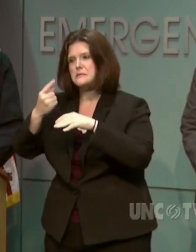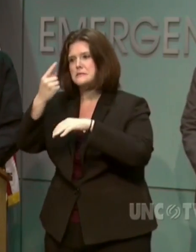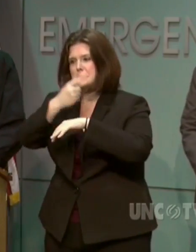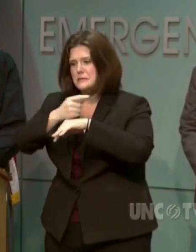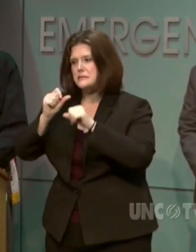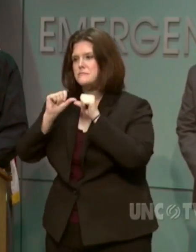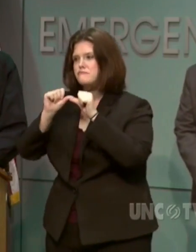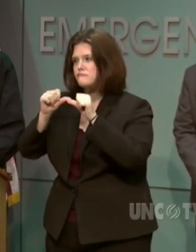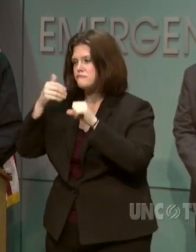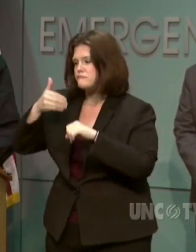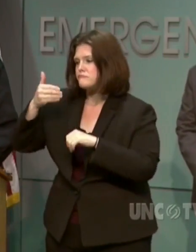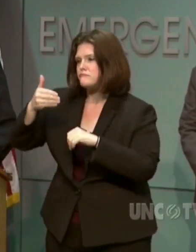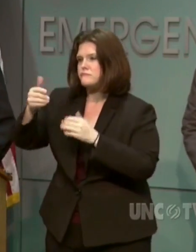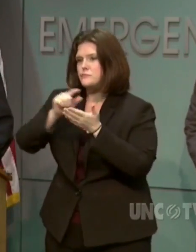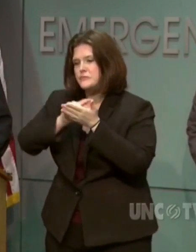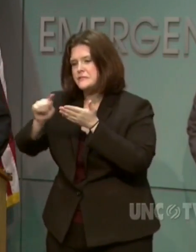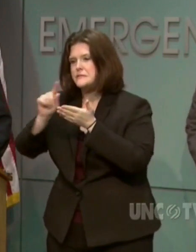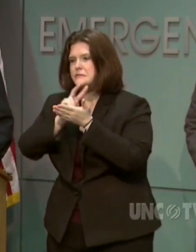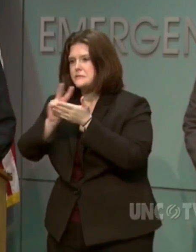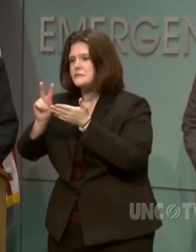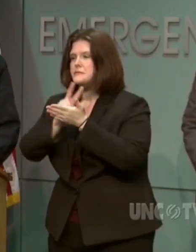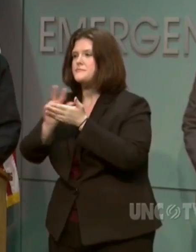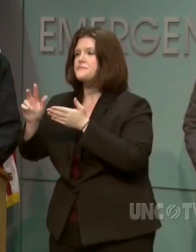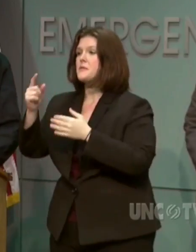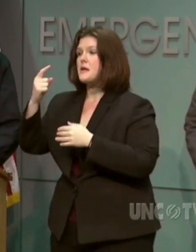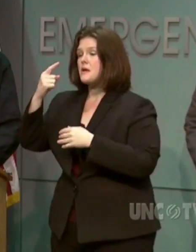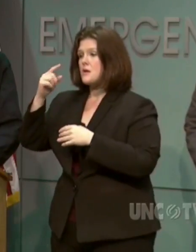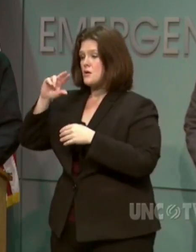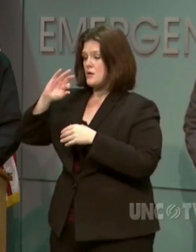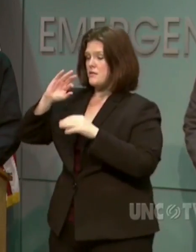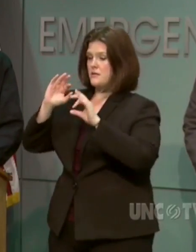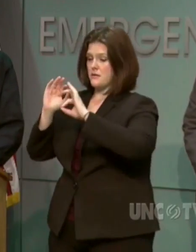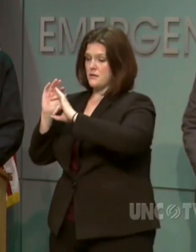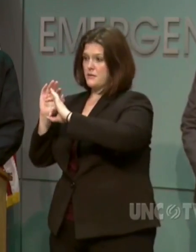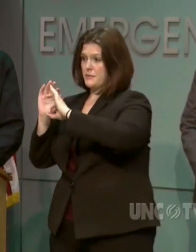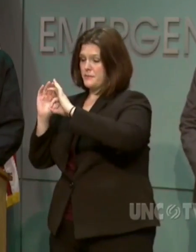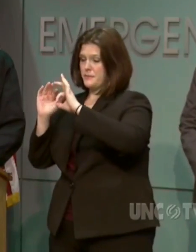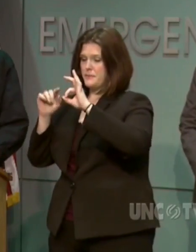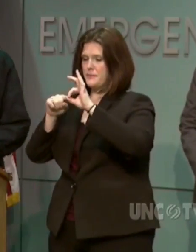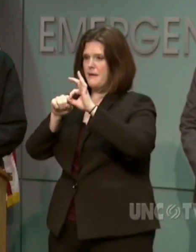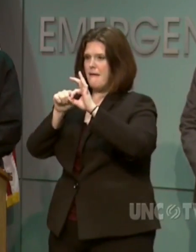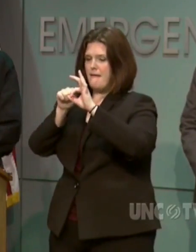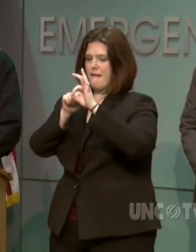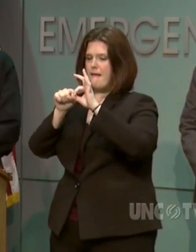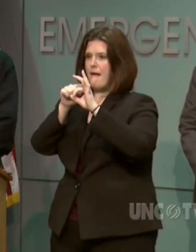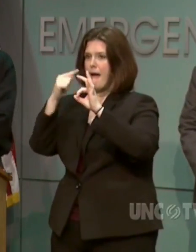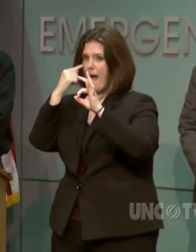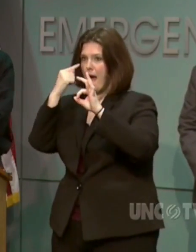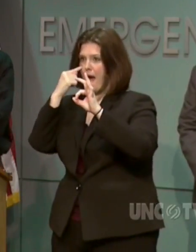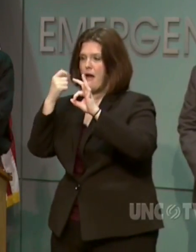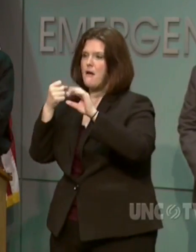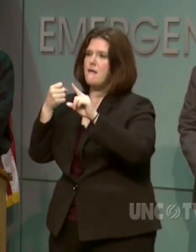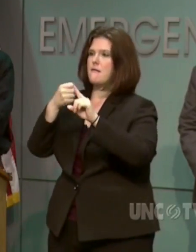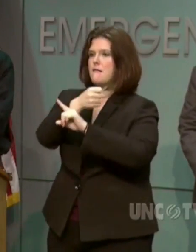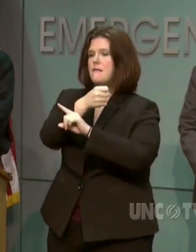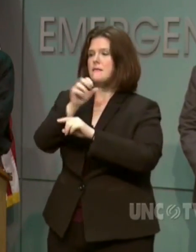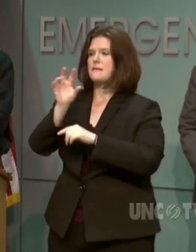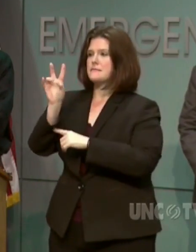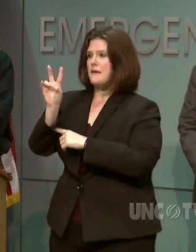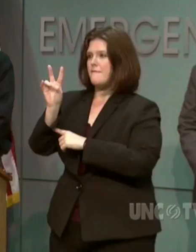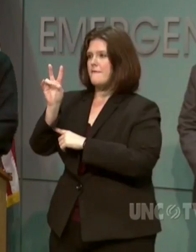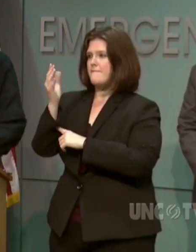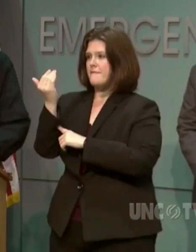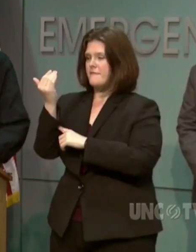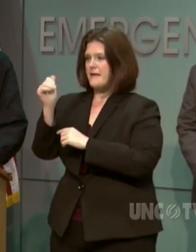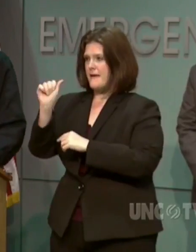The eye of the storm made landfall on the North Carolina coast near Wrightsville Beach at 7 15 a.m. this